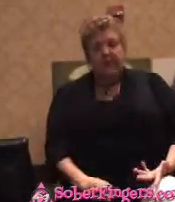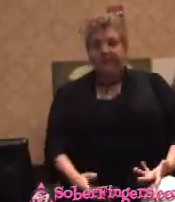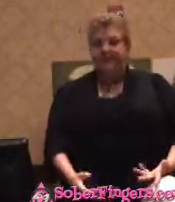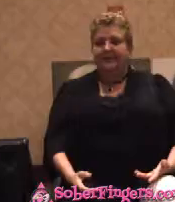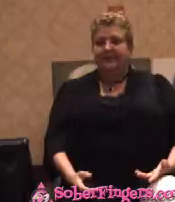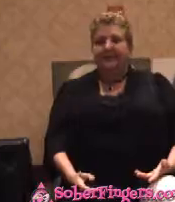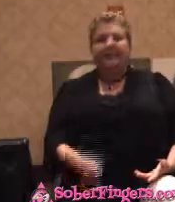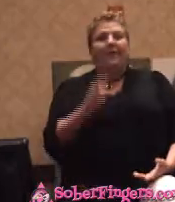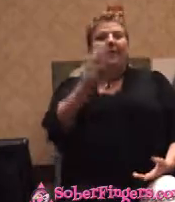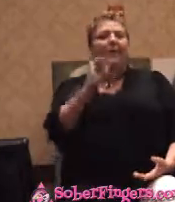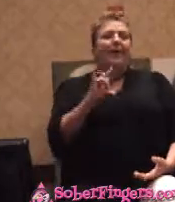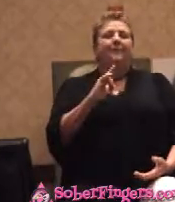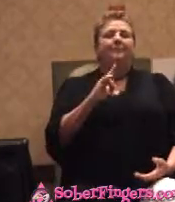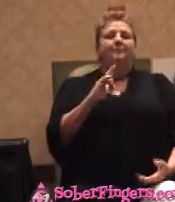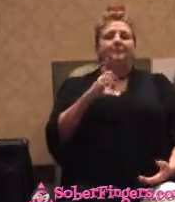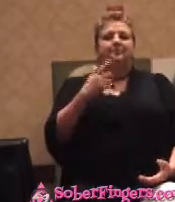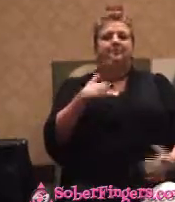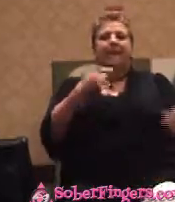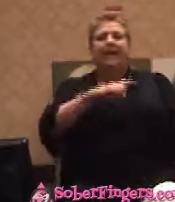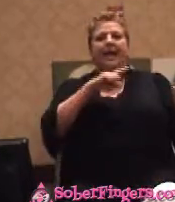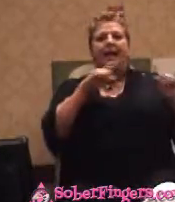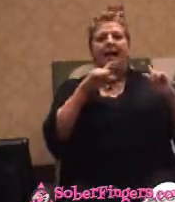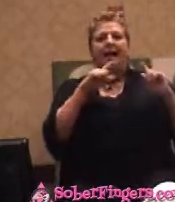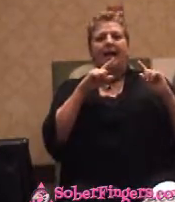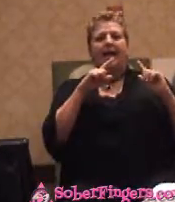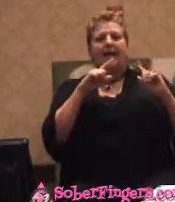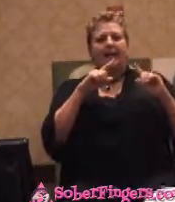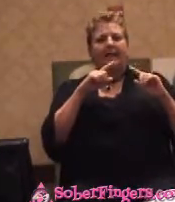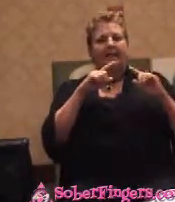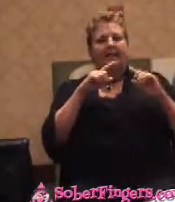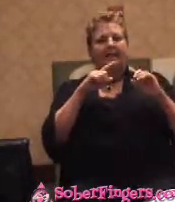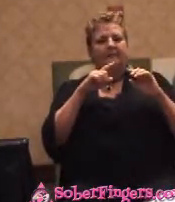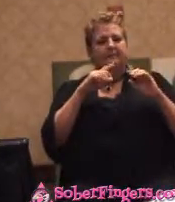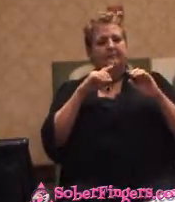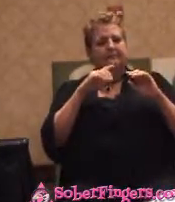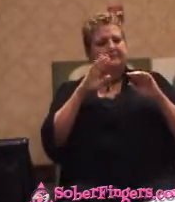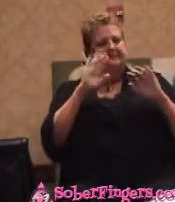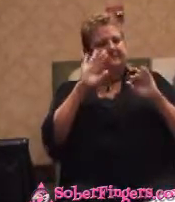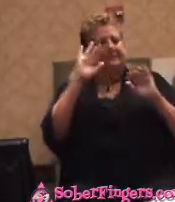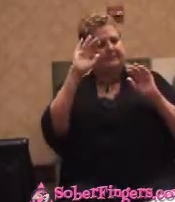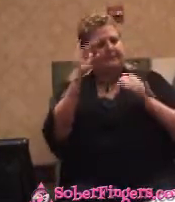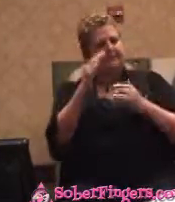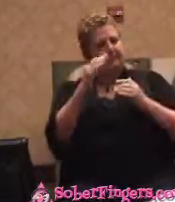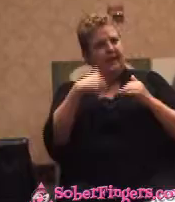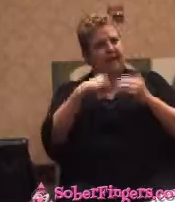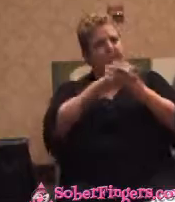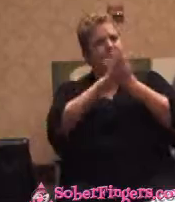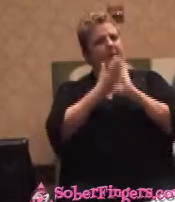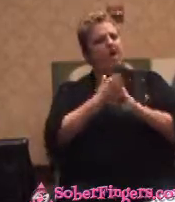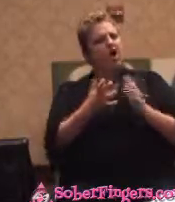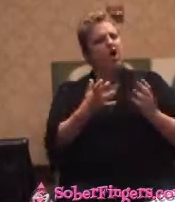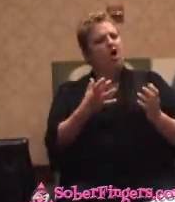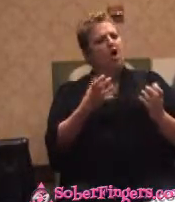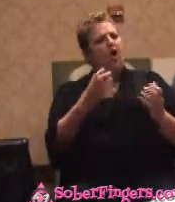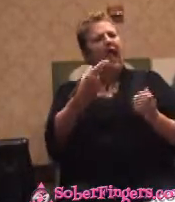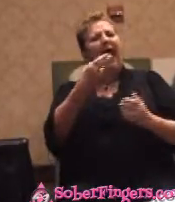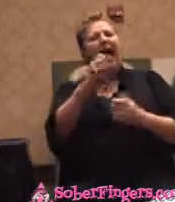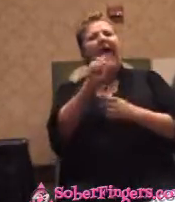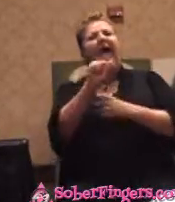Well, I came out a heavy drinker. Which is just fine for me. I'm a trial lawyer. I'm a heavy drinker.